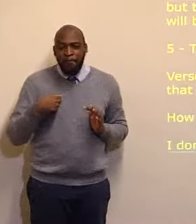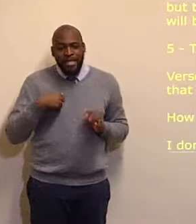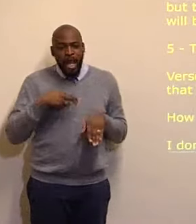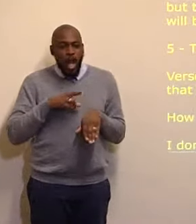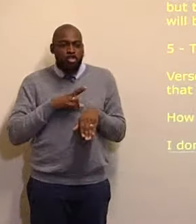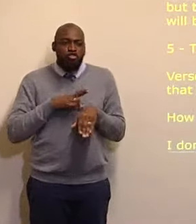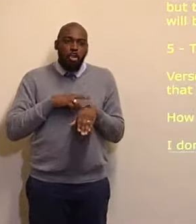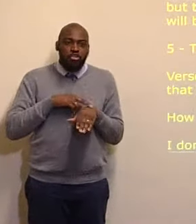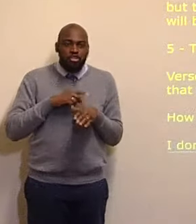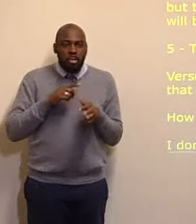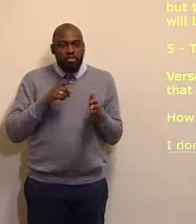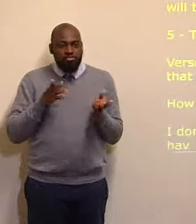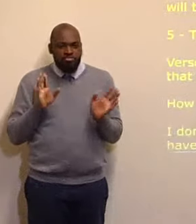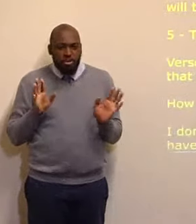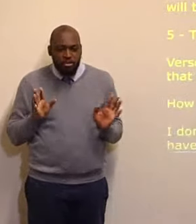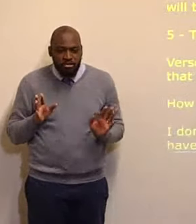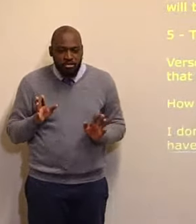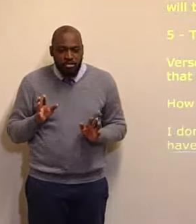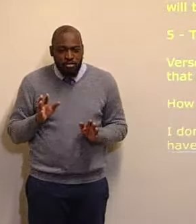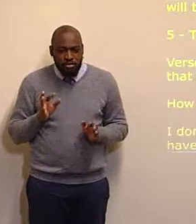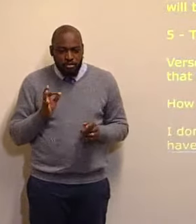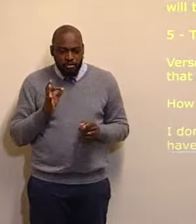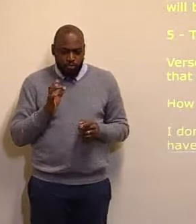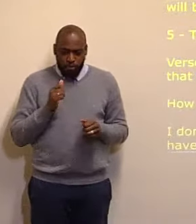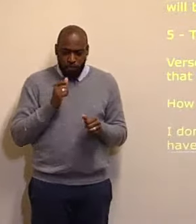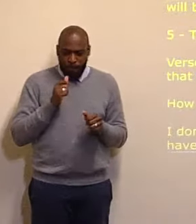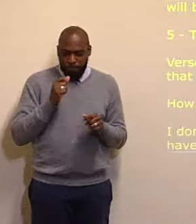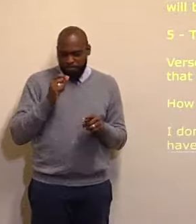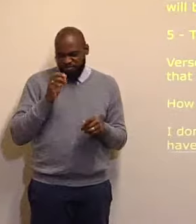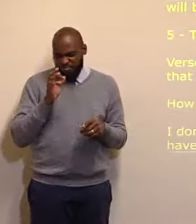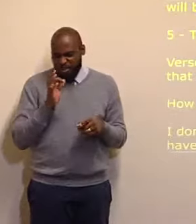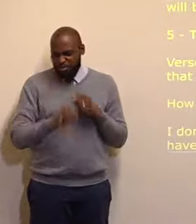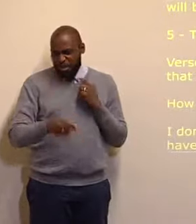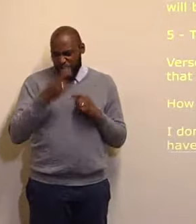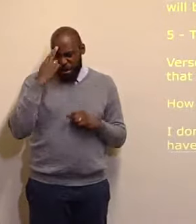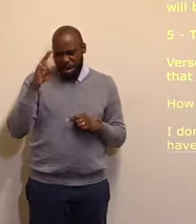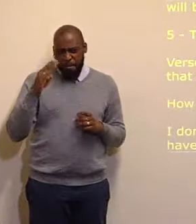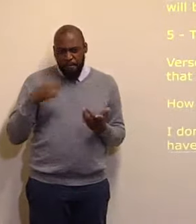you don't have to come, from a good family, no people boast about that,